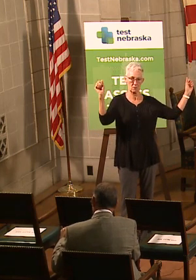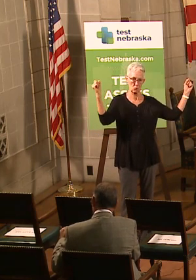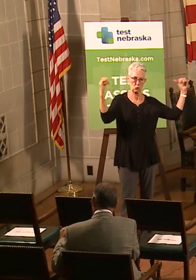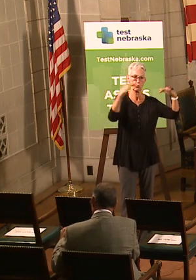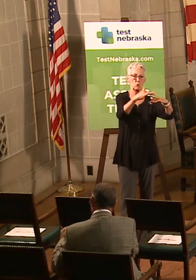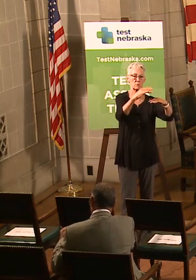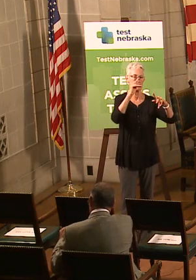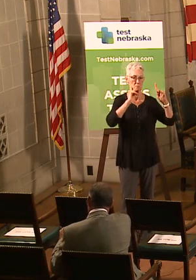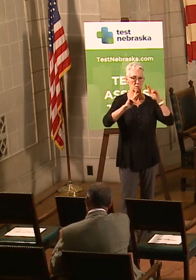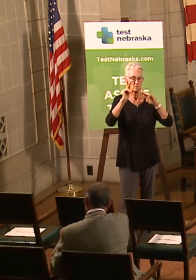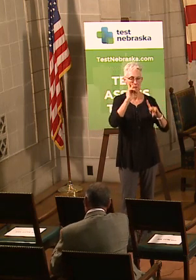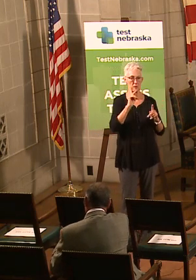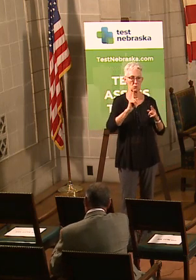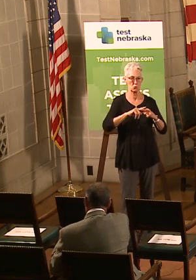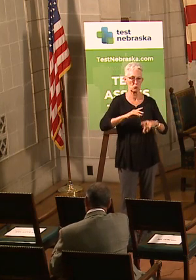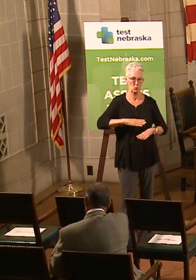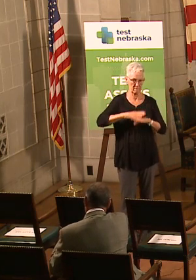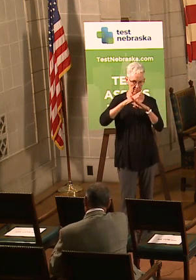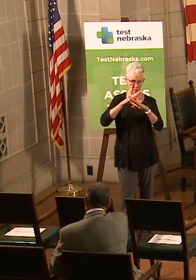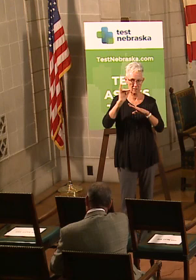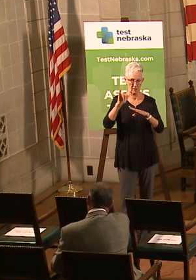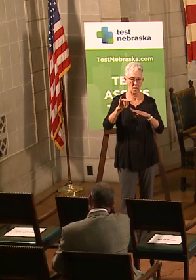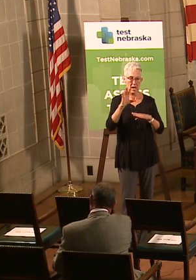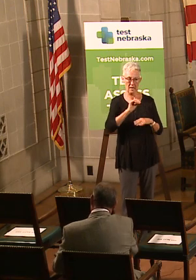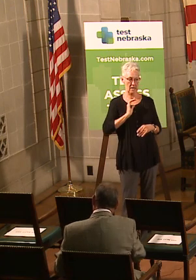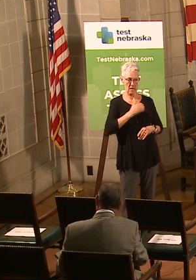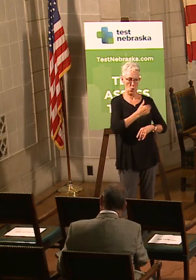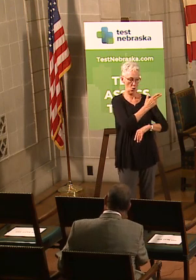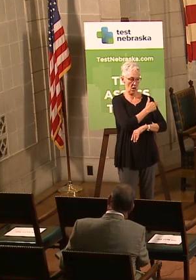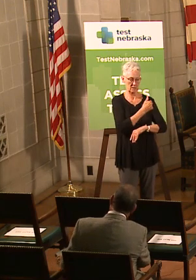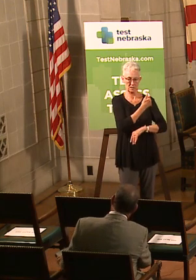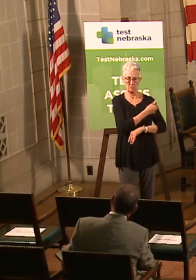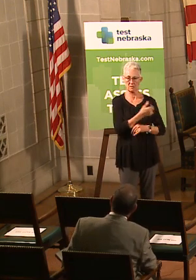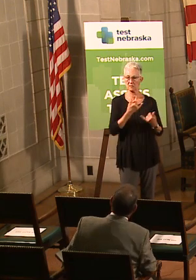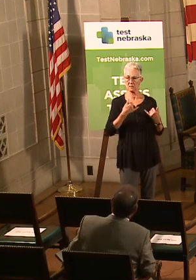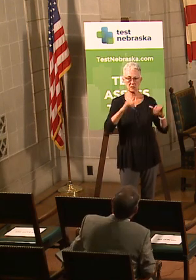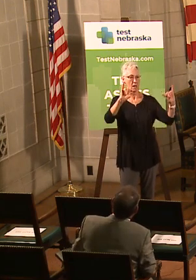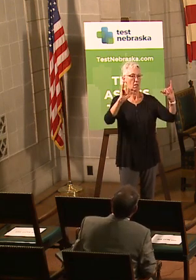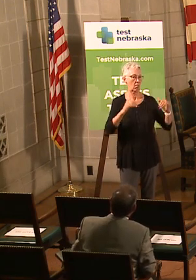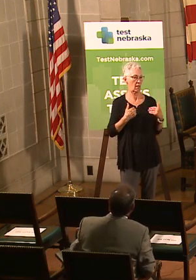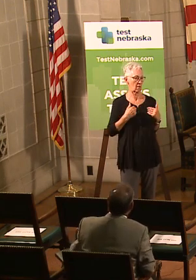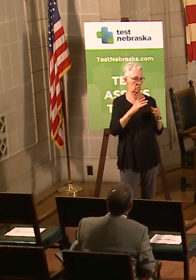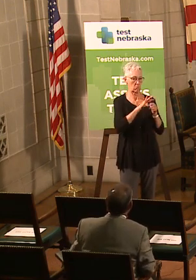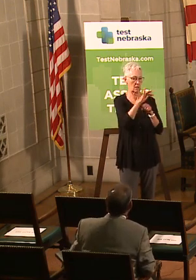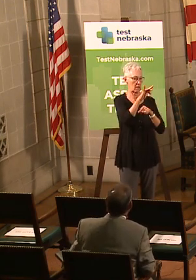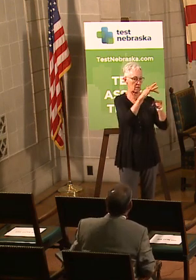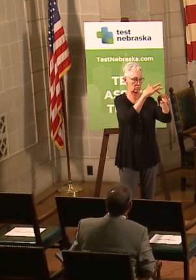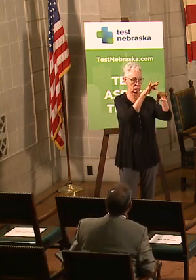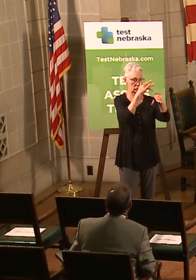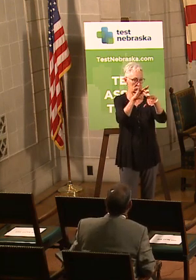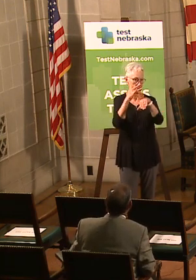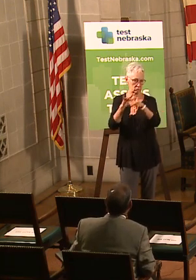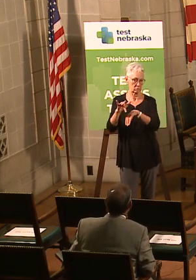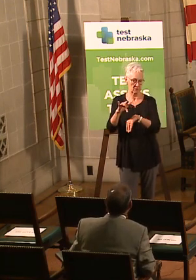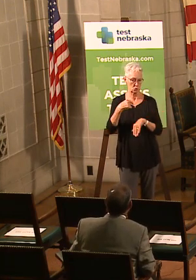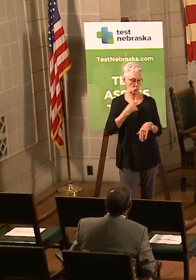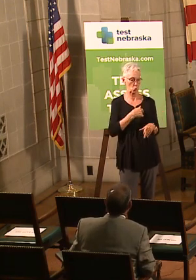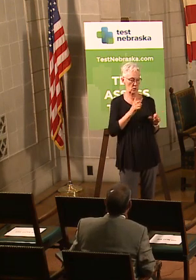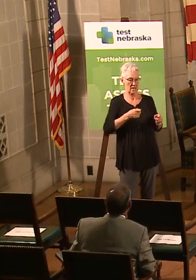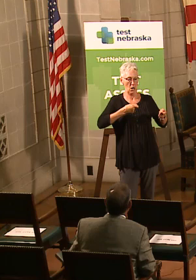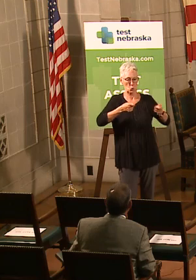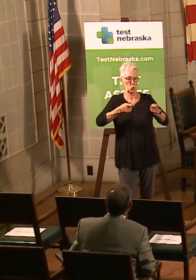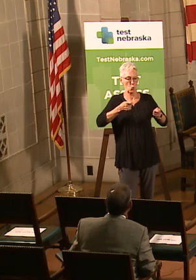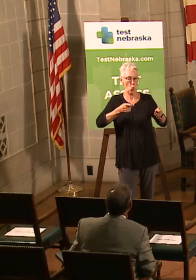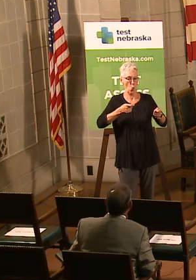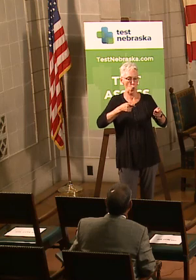of coronavirus here in Nebraska. We've preserved our hospital system. Now we're in the mode of managing this for the long term. This is going to